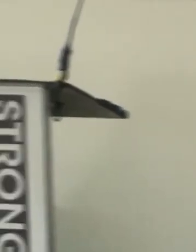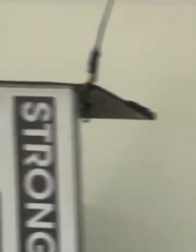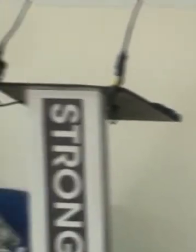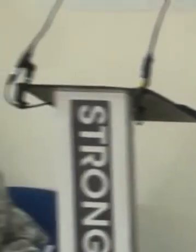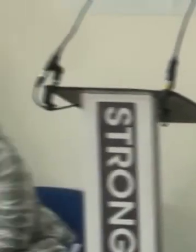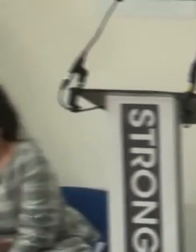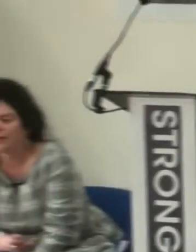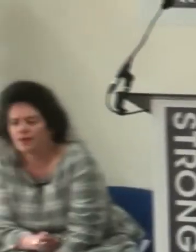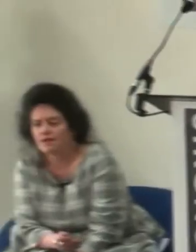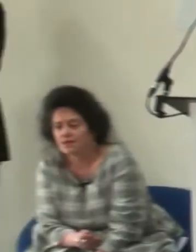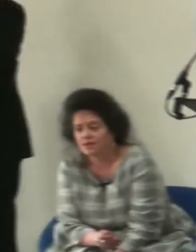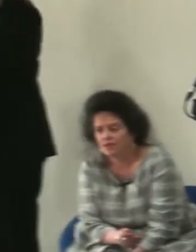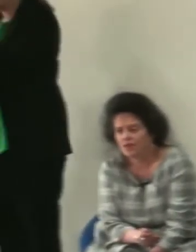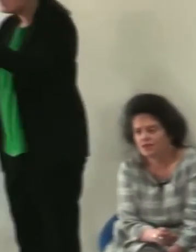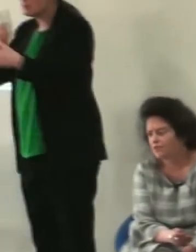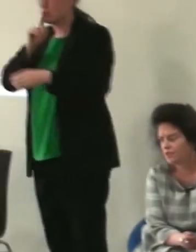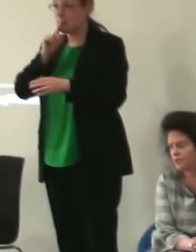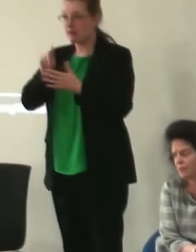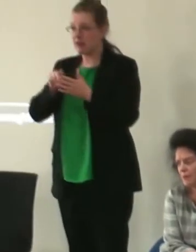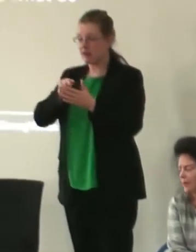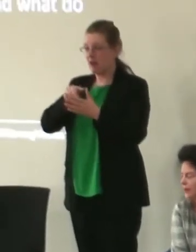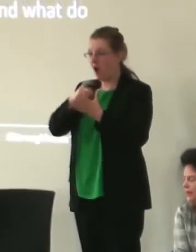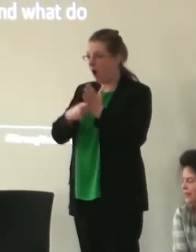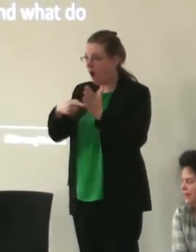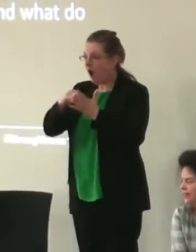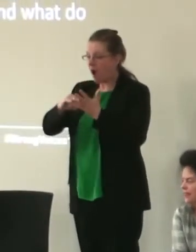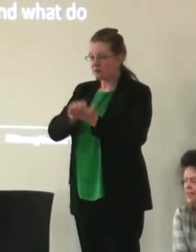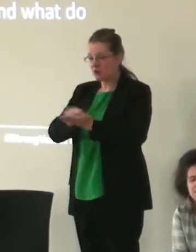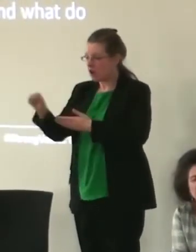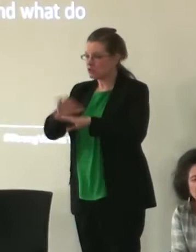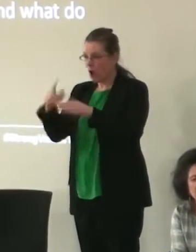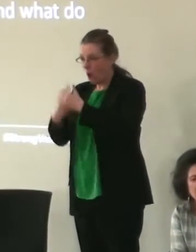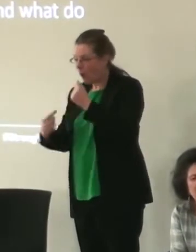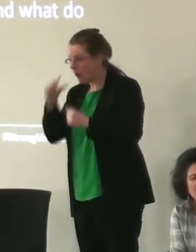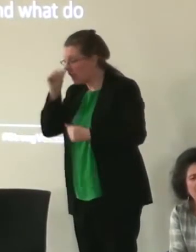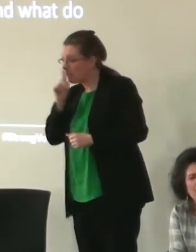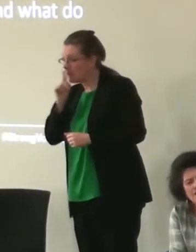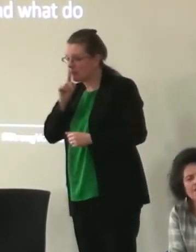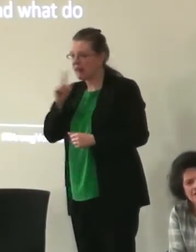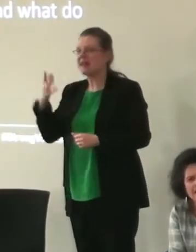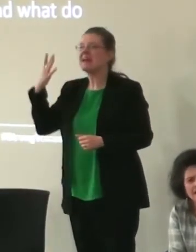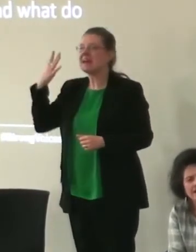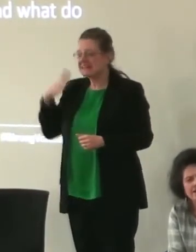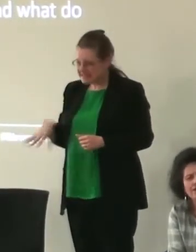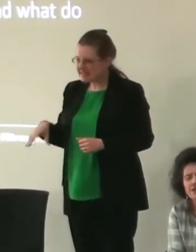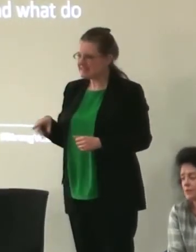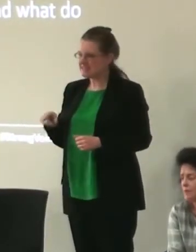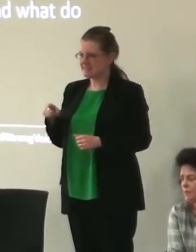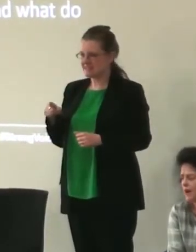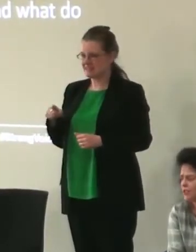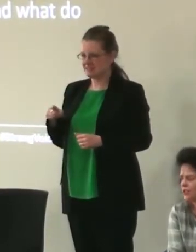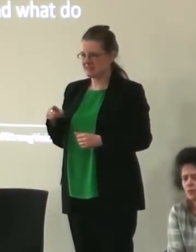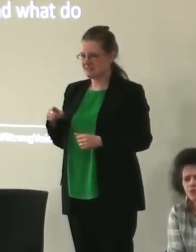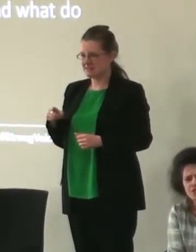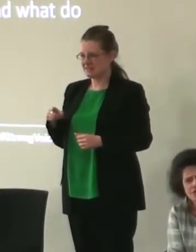that engaging people in arts and culture and it's not just young people needs to be somehow other than the things that